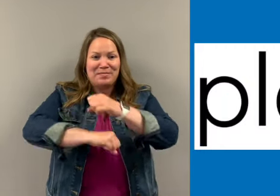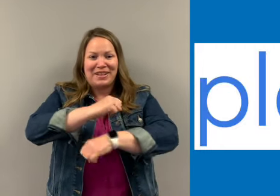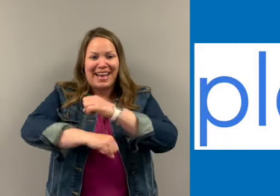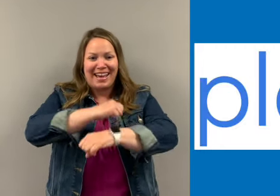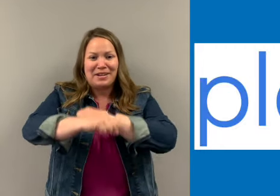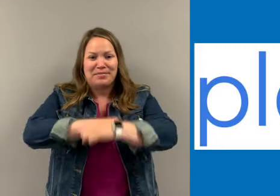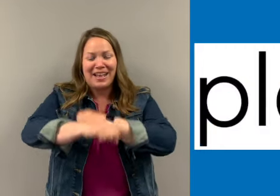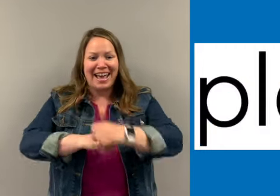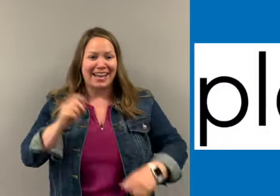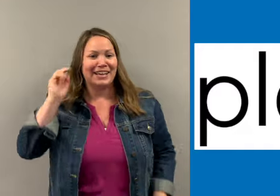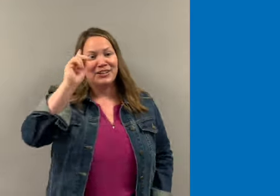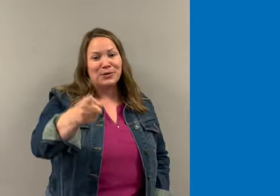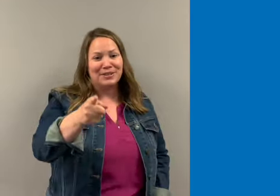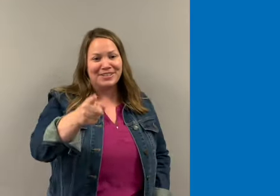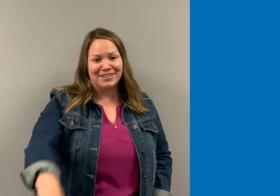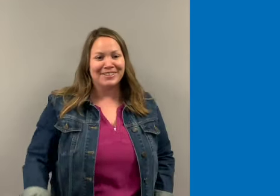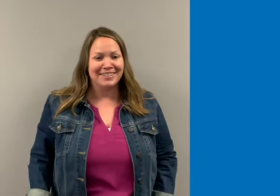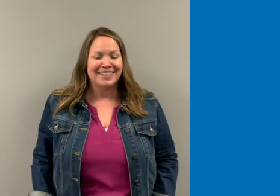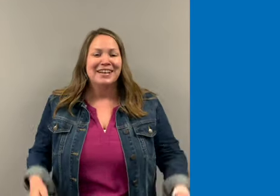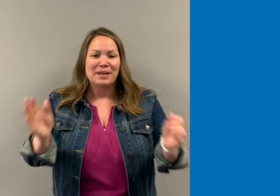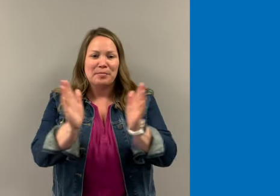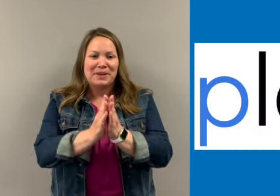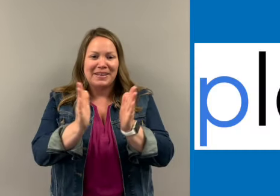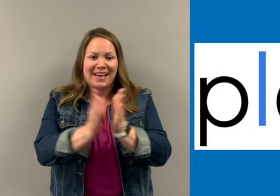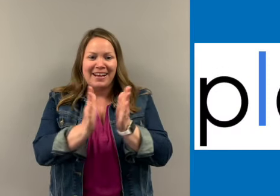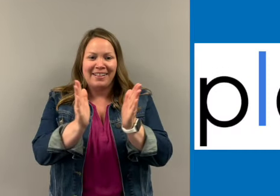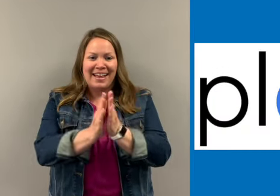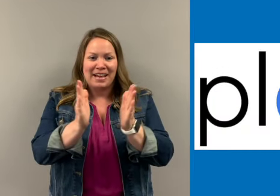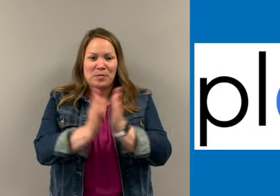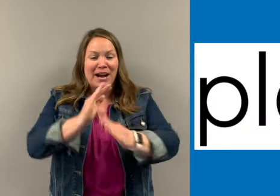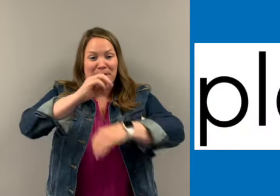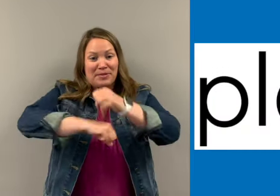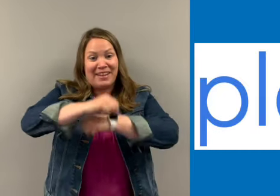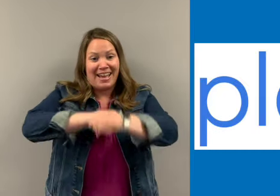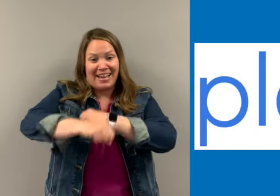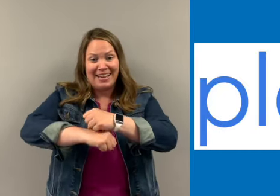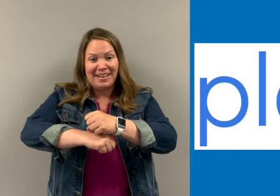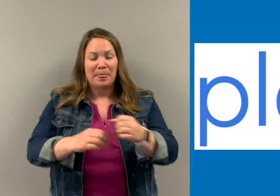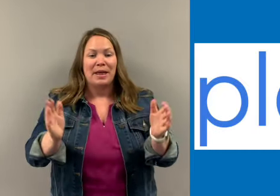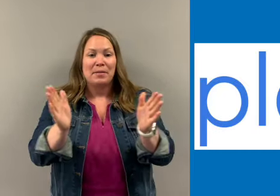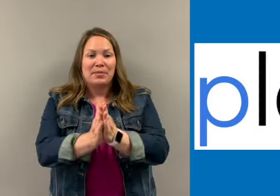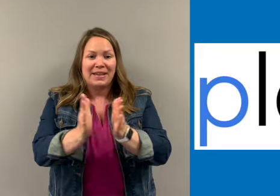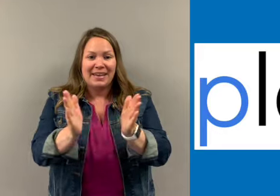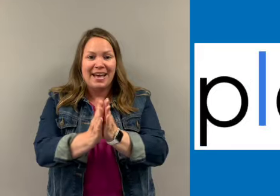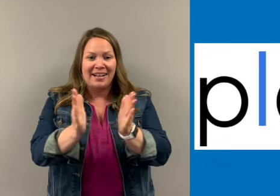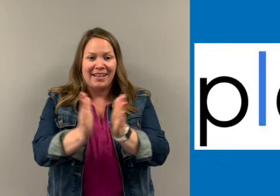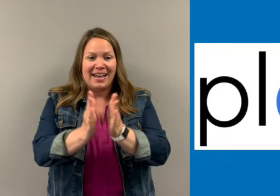play, play. Your turn. P-L-A-Y, play. P-L-A